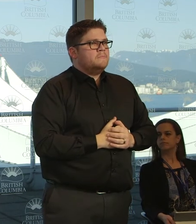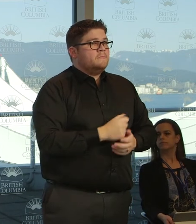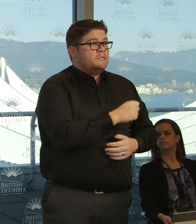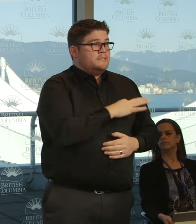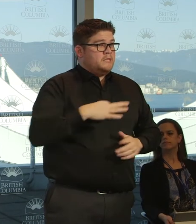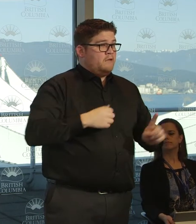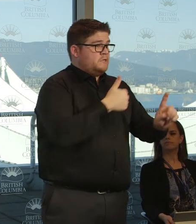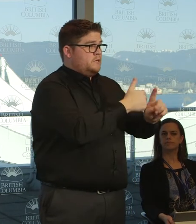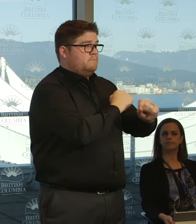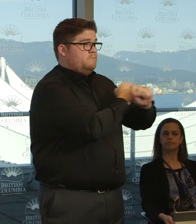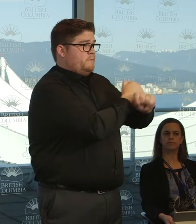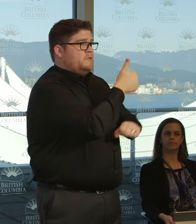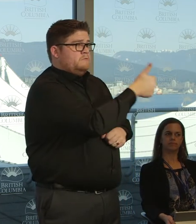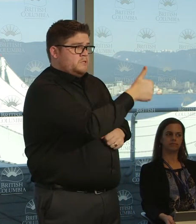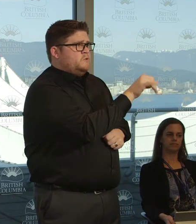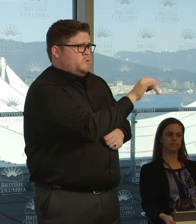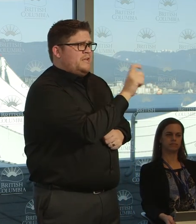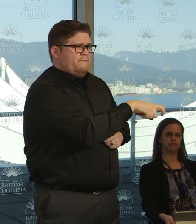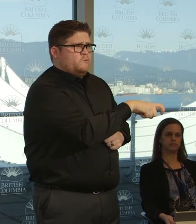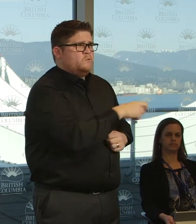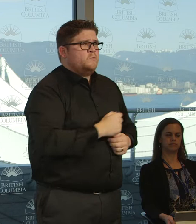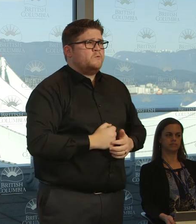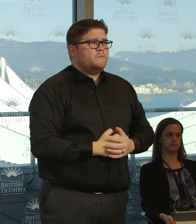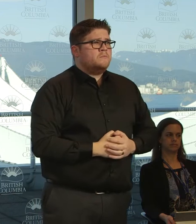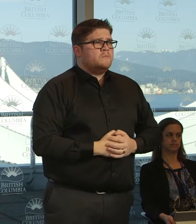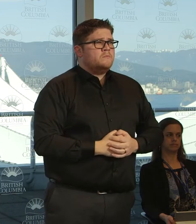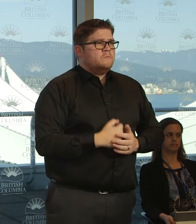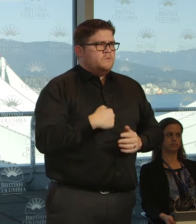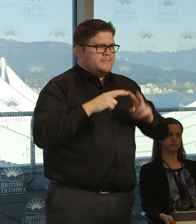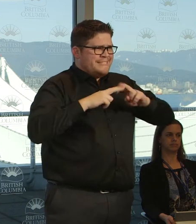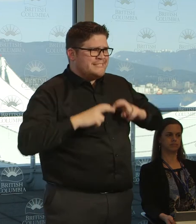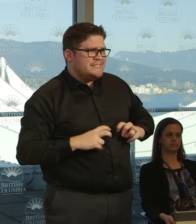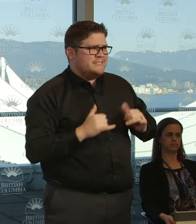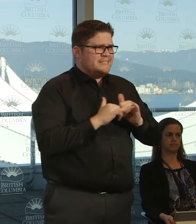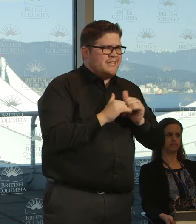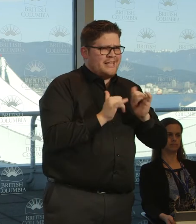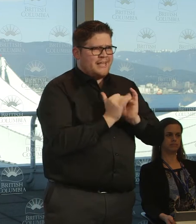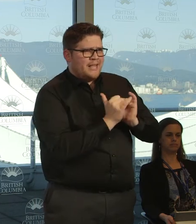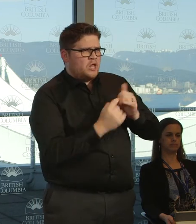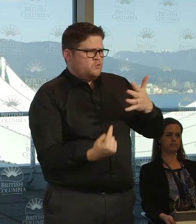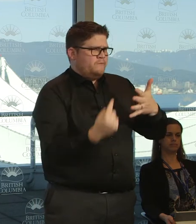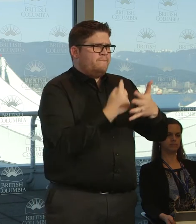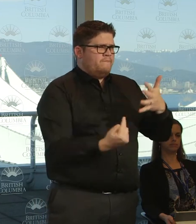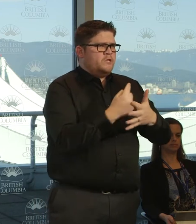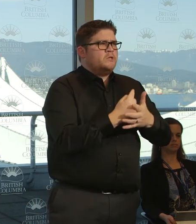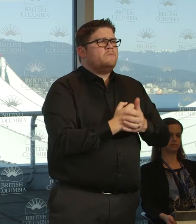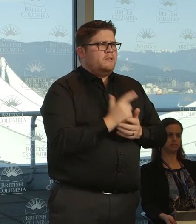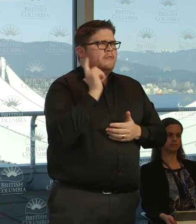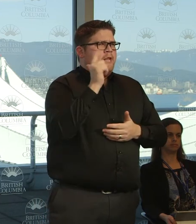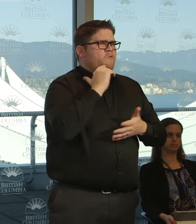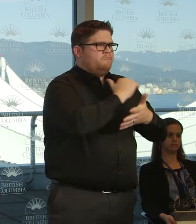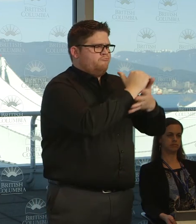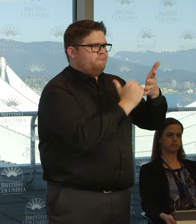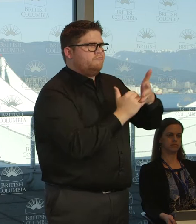as well. So these are all measures that we'll be looking at and then reviewed and guidance will be coming in the coming days. And